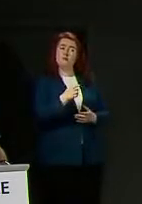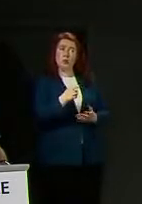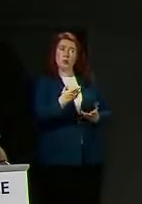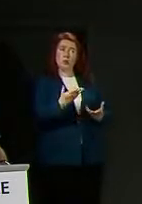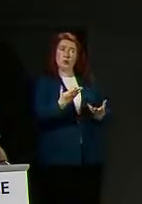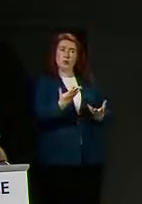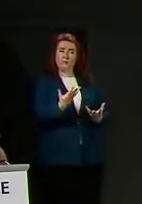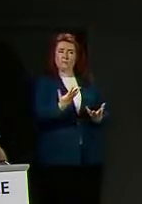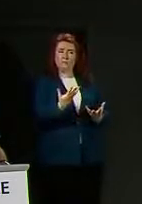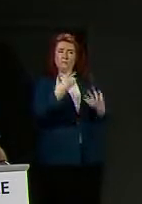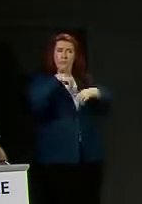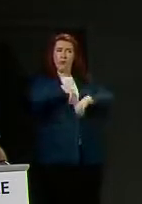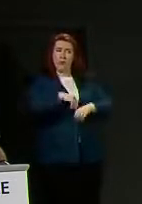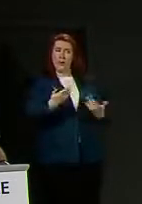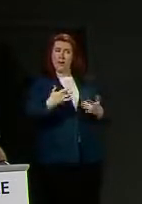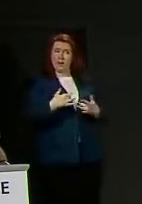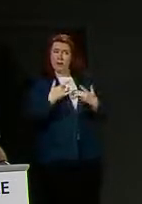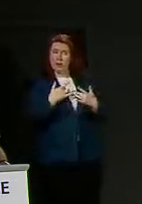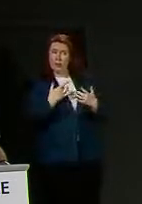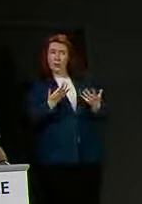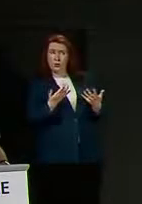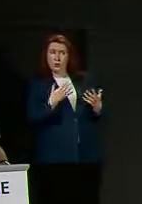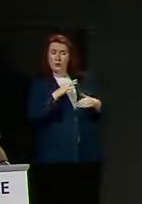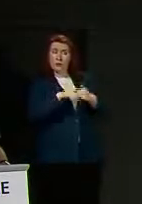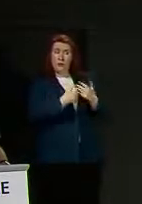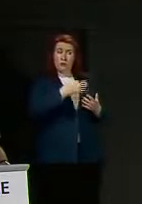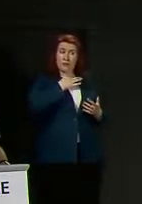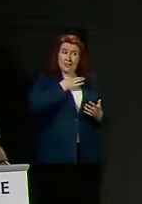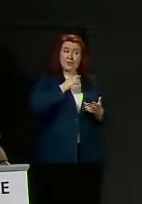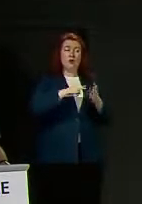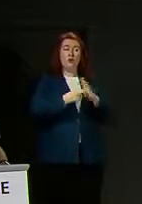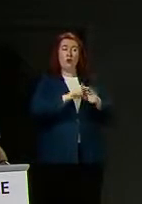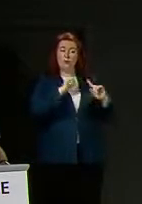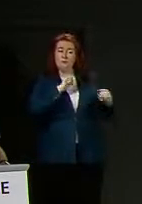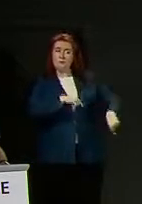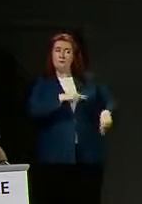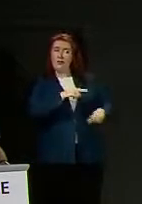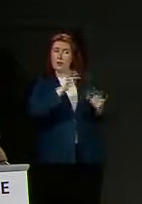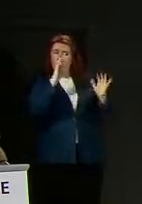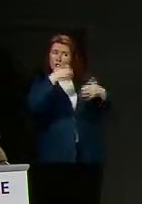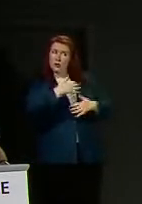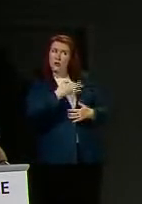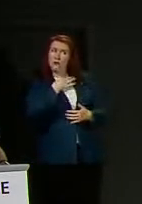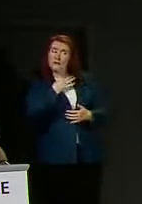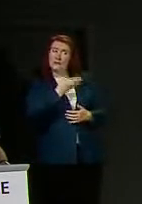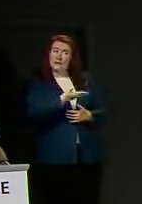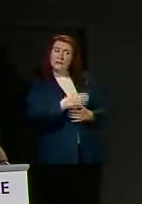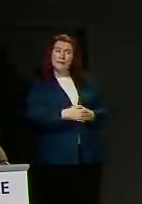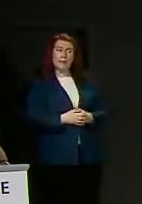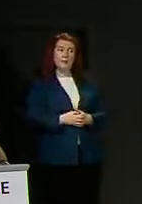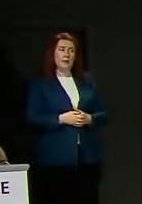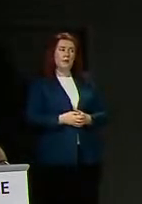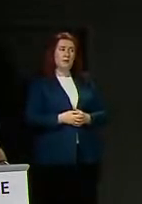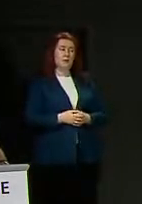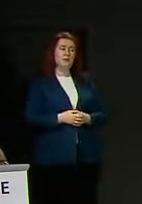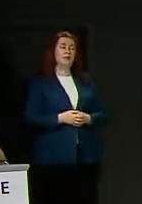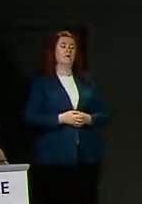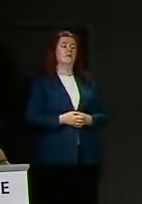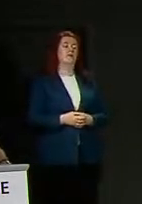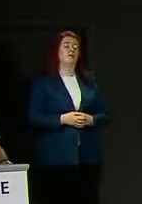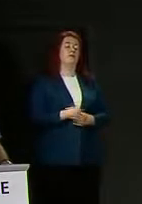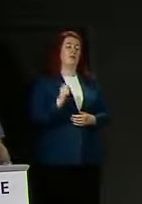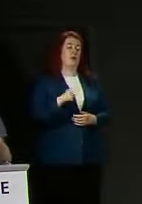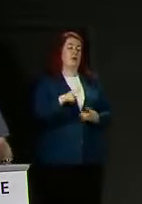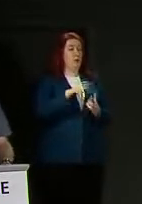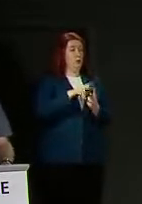any views on that or did you dismiss these concerns concerns two things